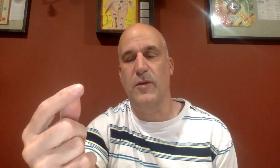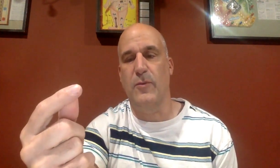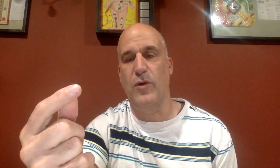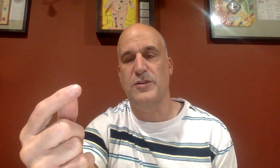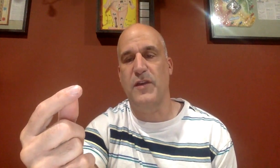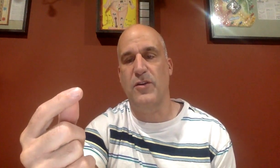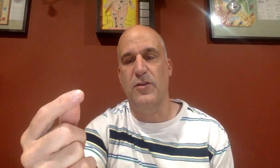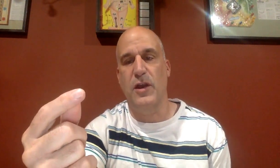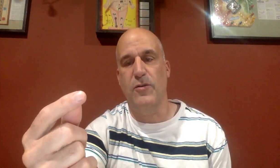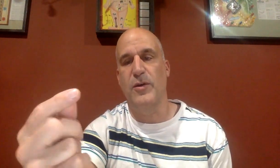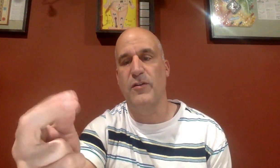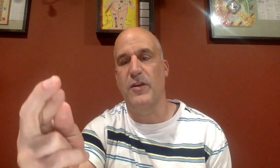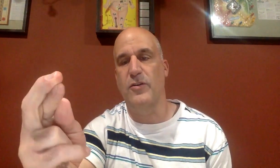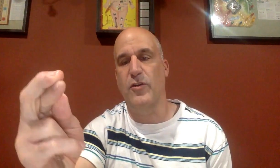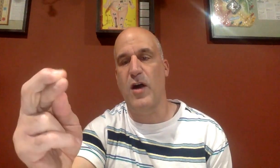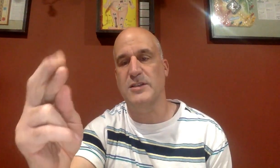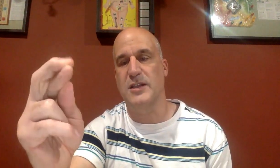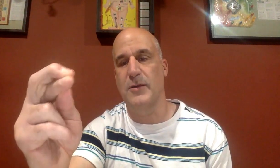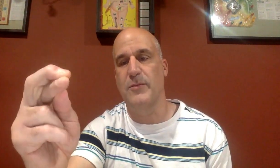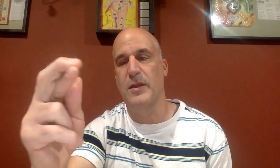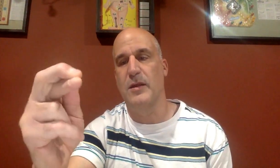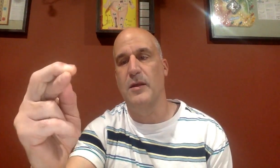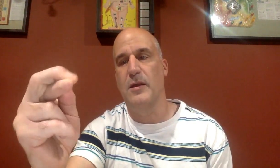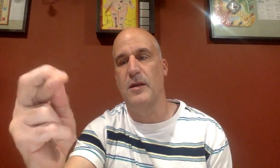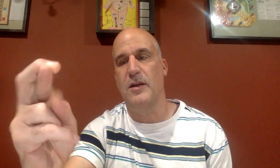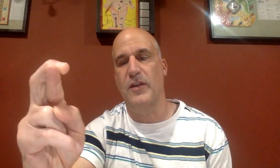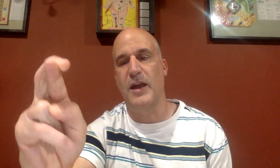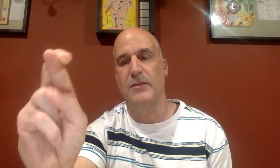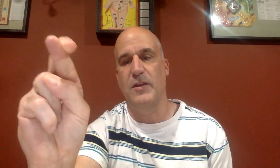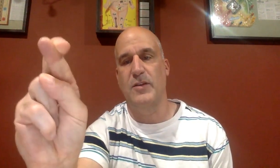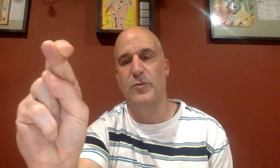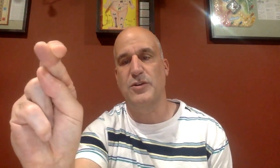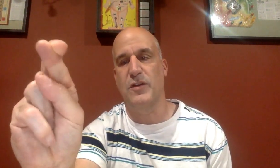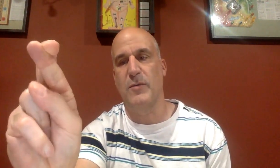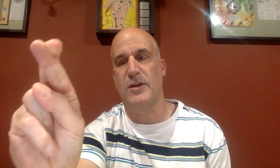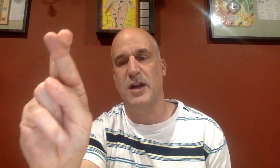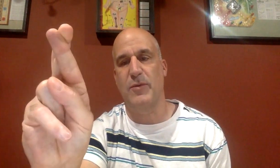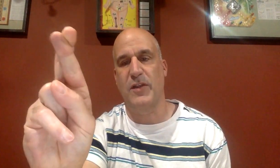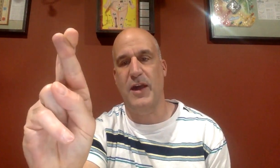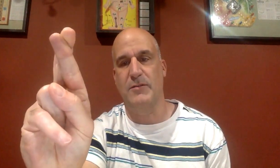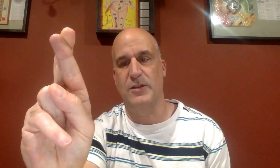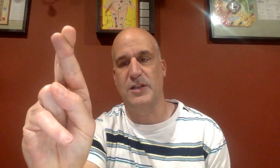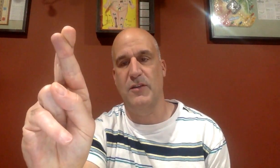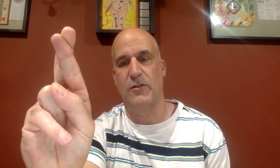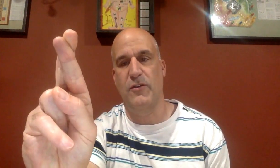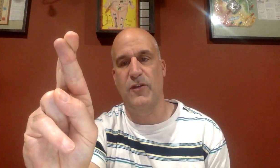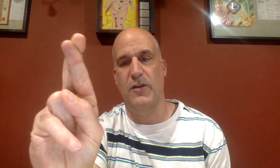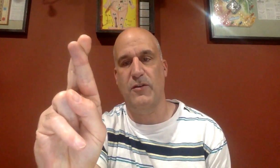uh, point your finger in your, in your middle finger and you cross them like that. And then you put your thumb on top like that. And you extend those two fingers.